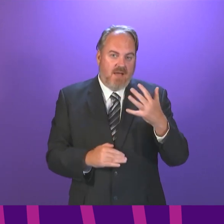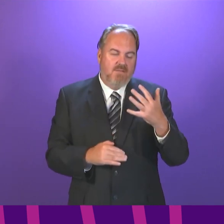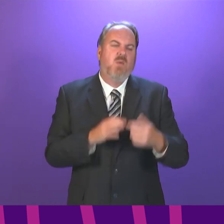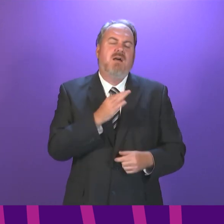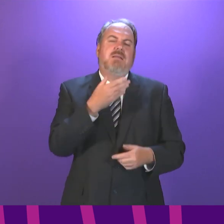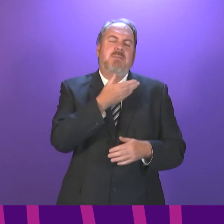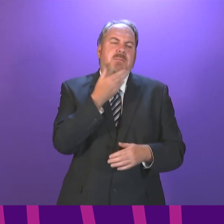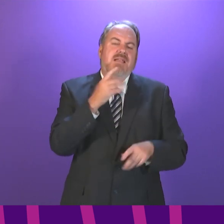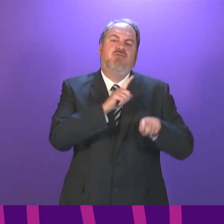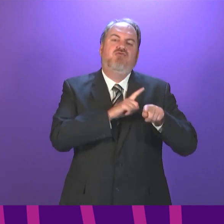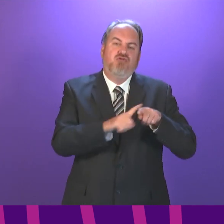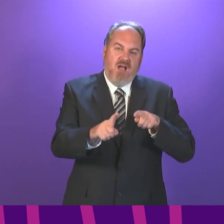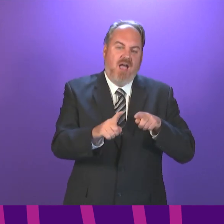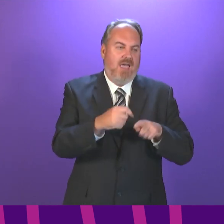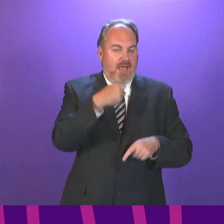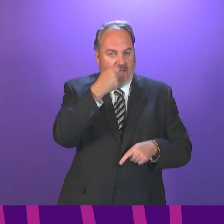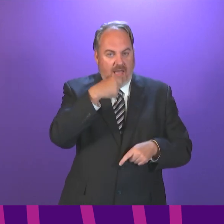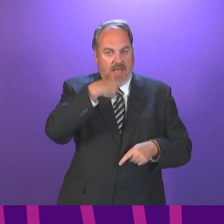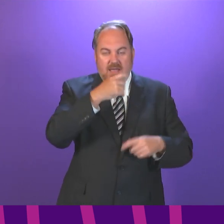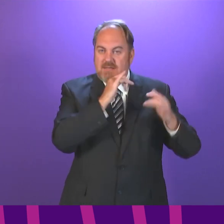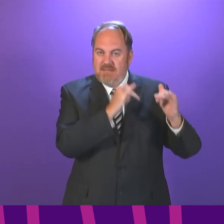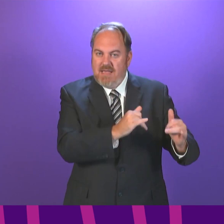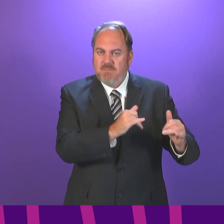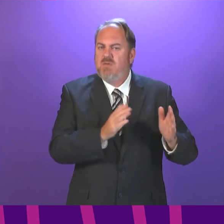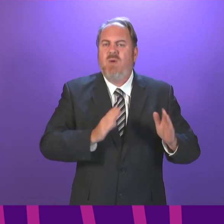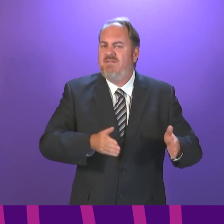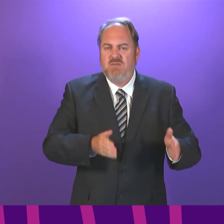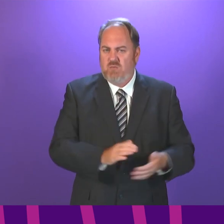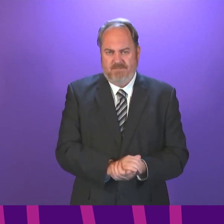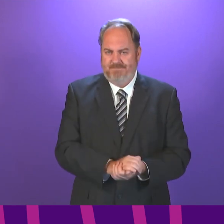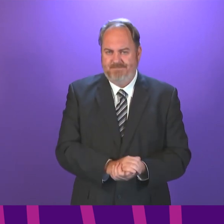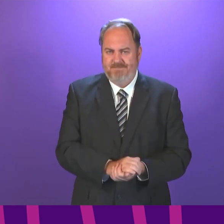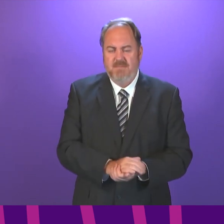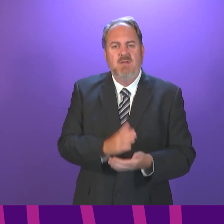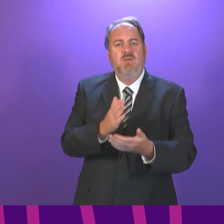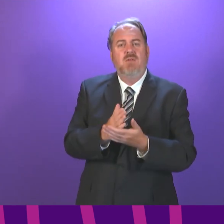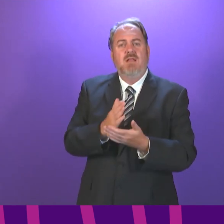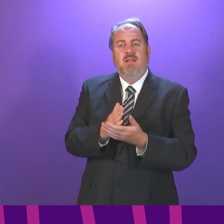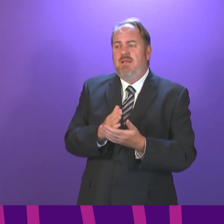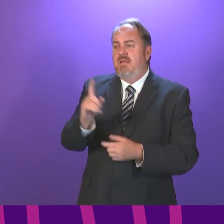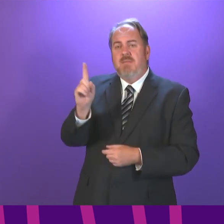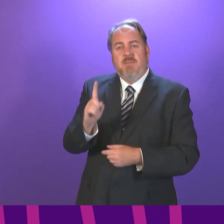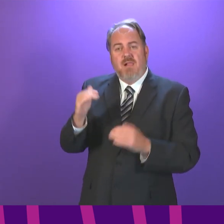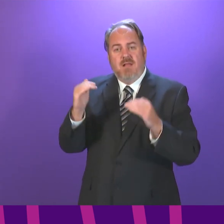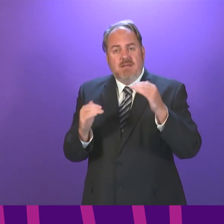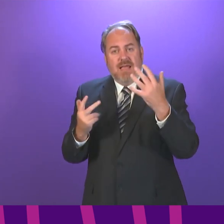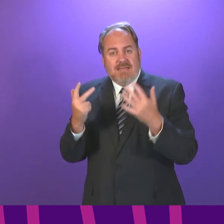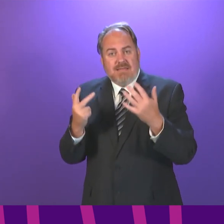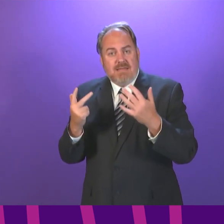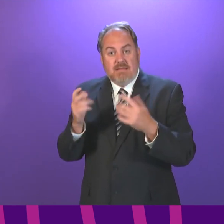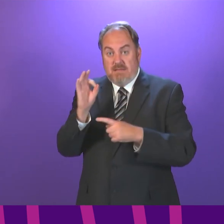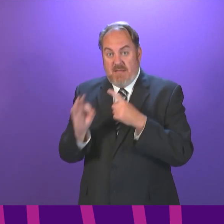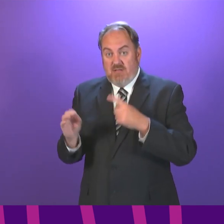to get PCR tests. In addition, Test and Protect will implement revised guidance for under-18s, including in schools.